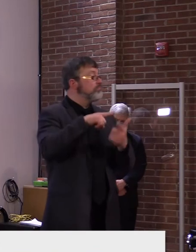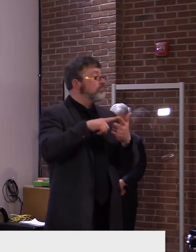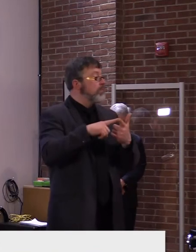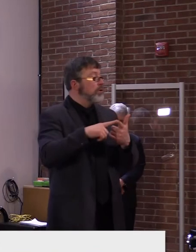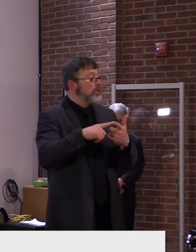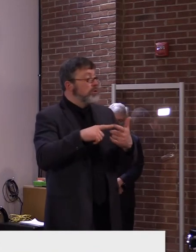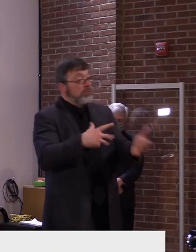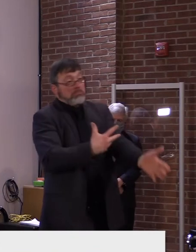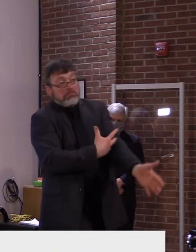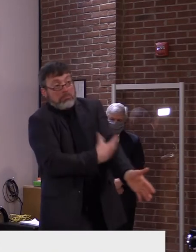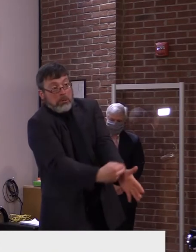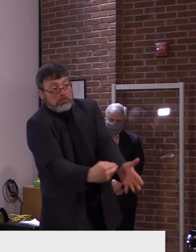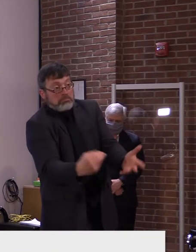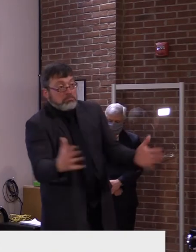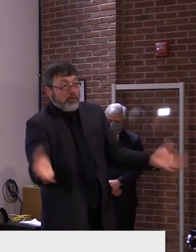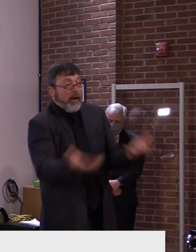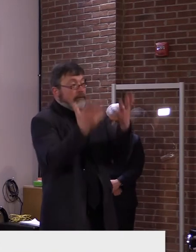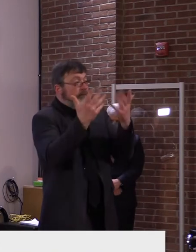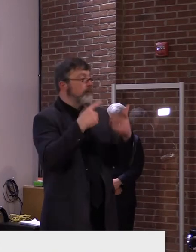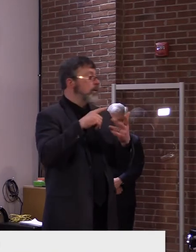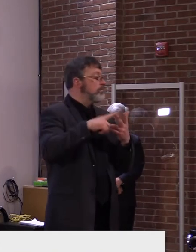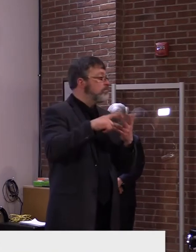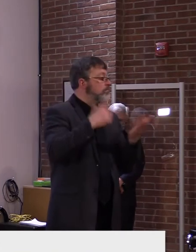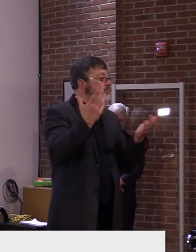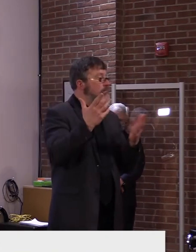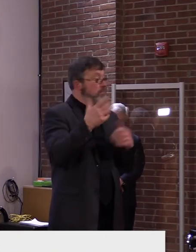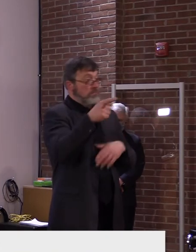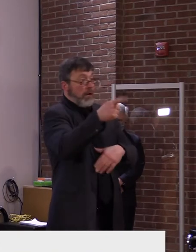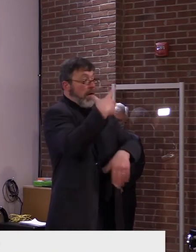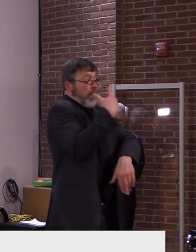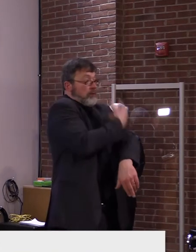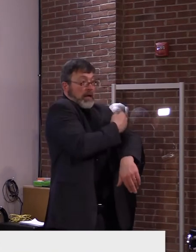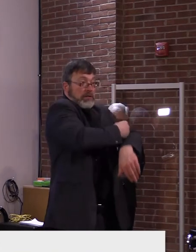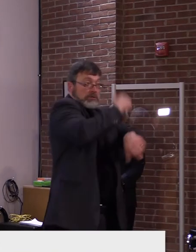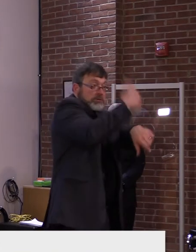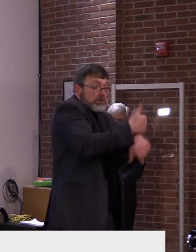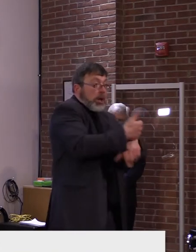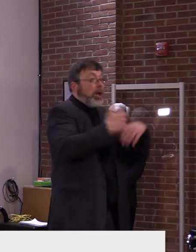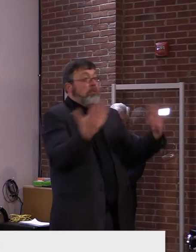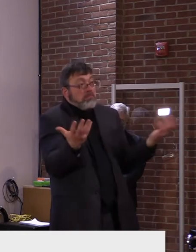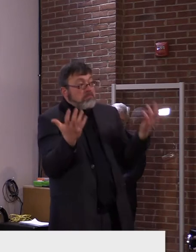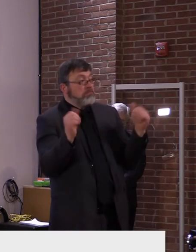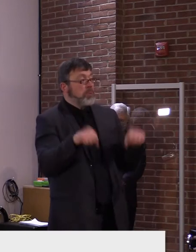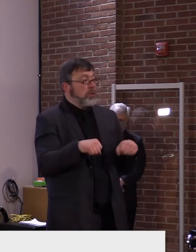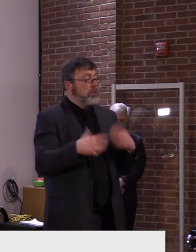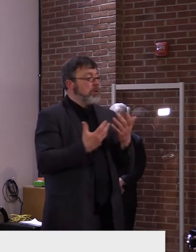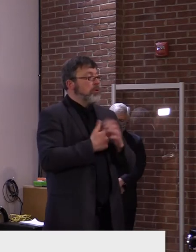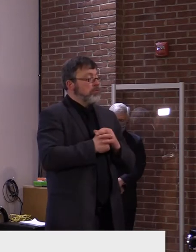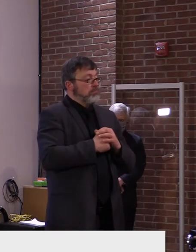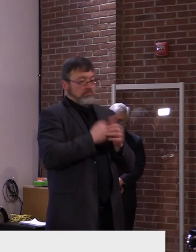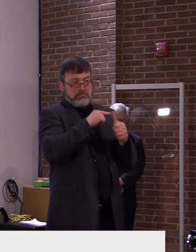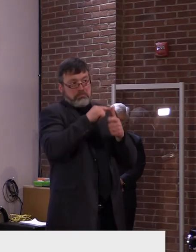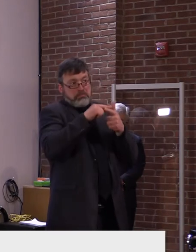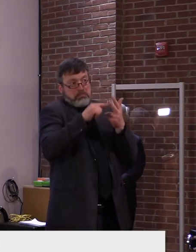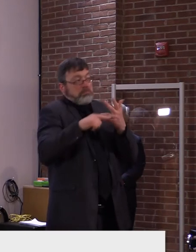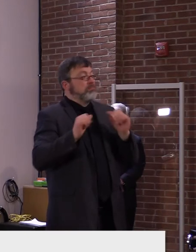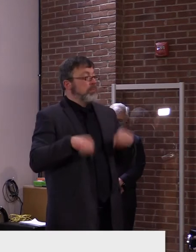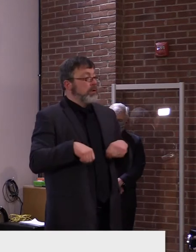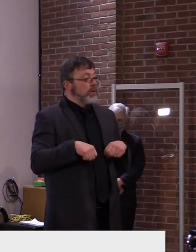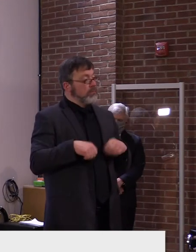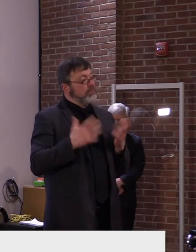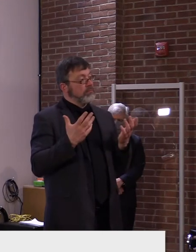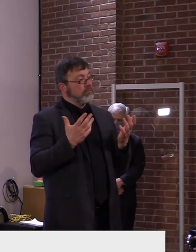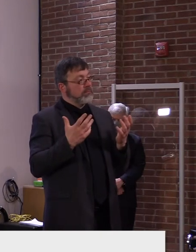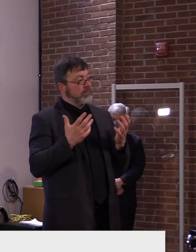variety of ways that they can operate. Um, currently they are unable to operate in the traditional club setting,